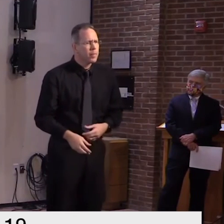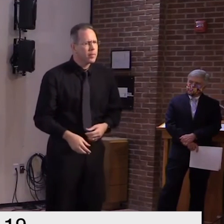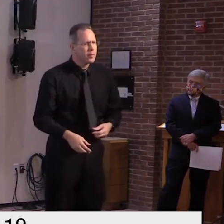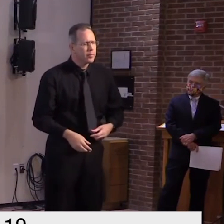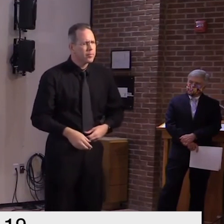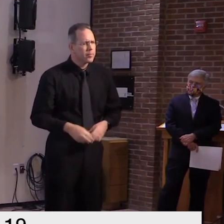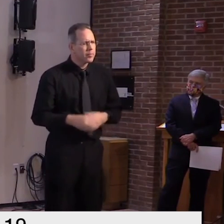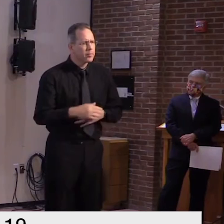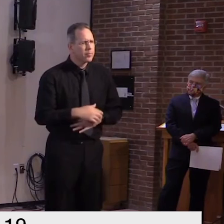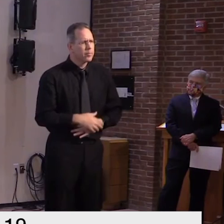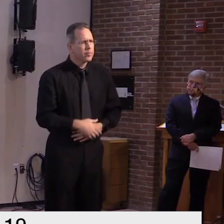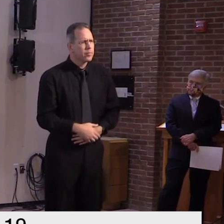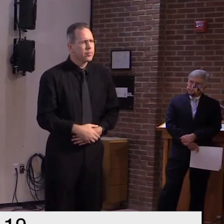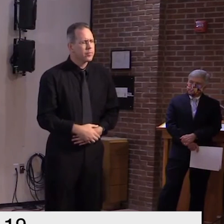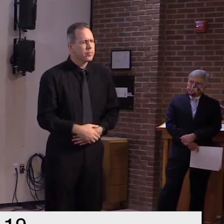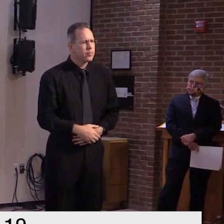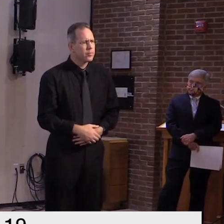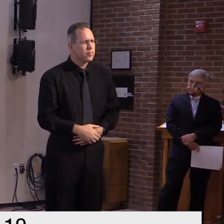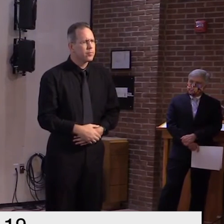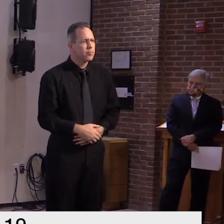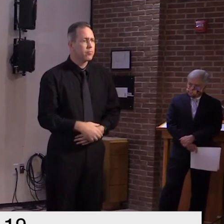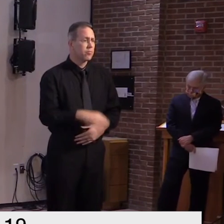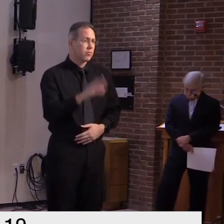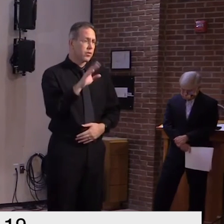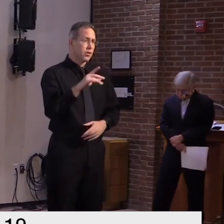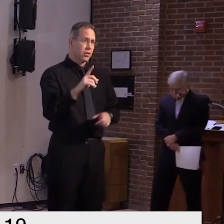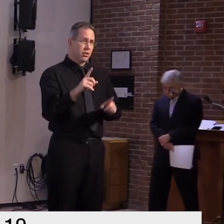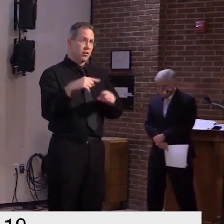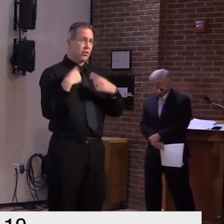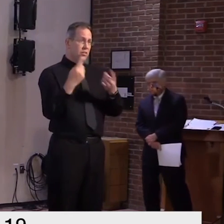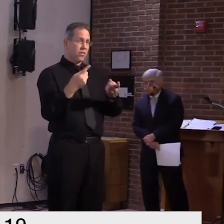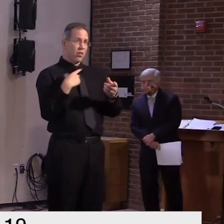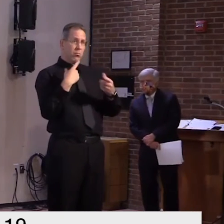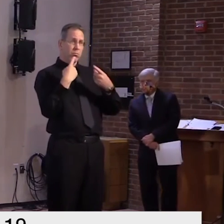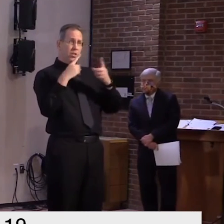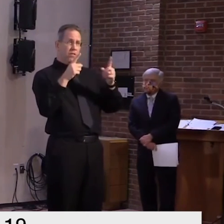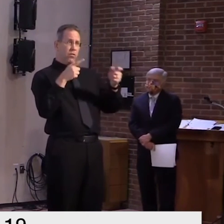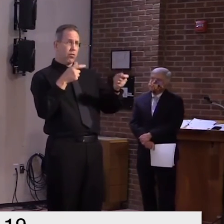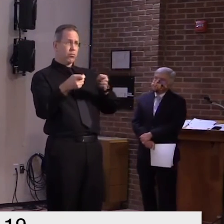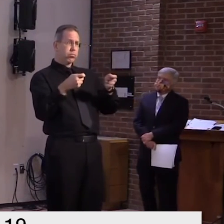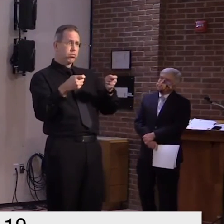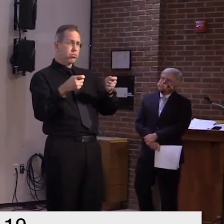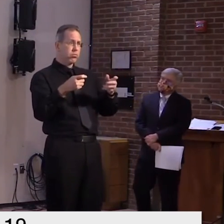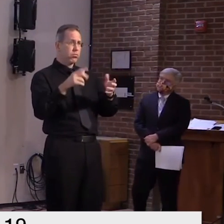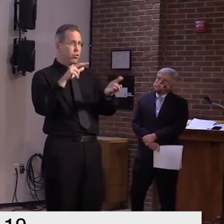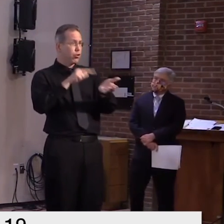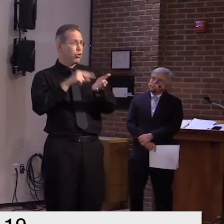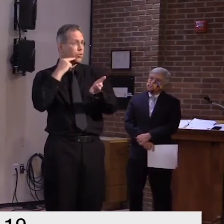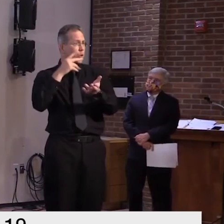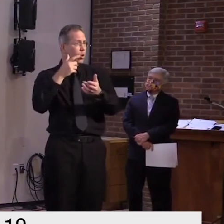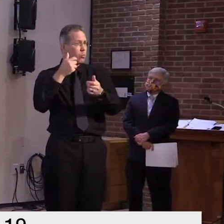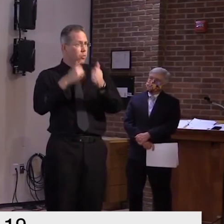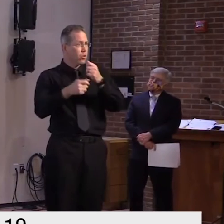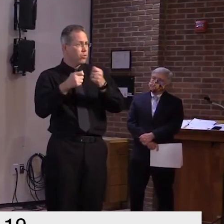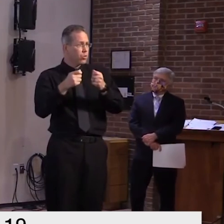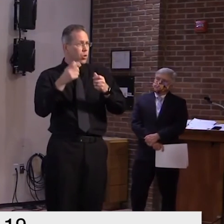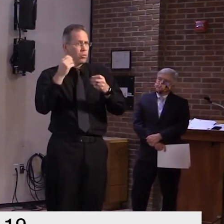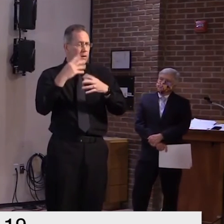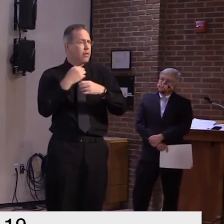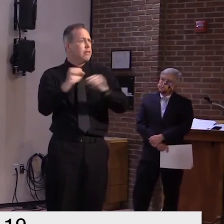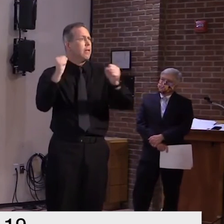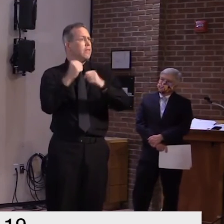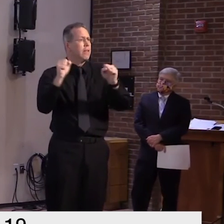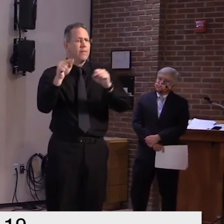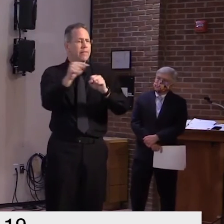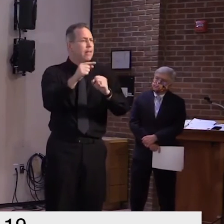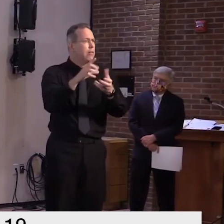the success we've had across the state with nursing homes uh is really quite impressive i